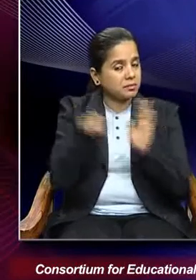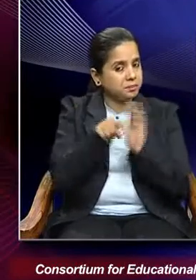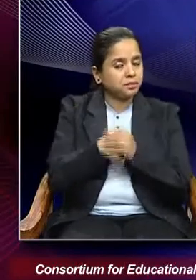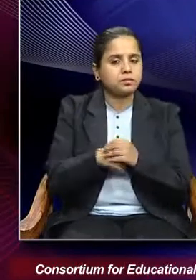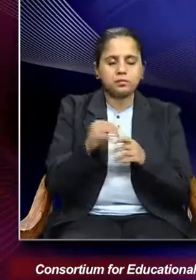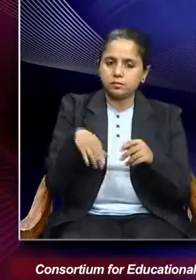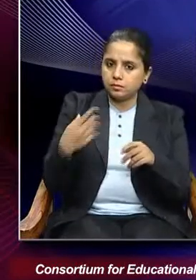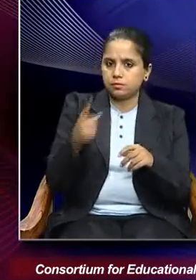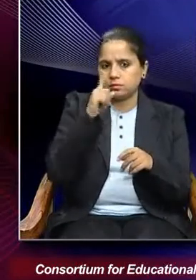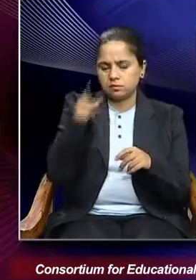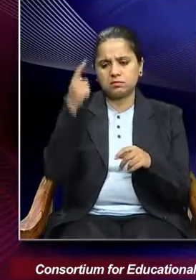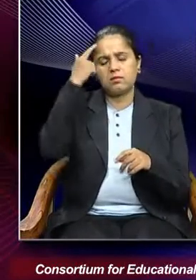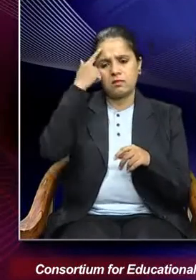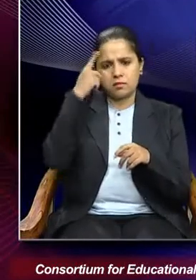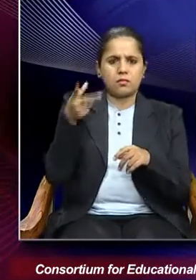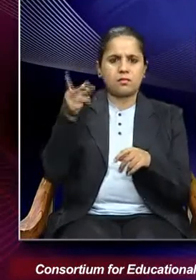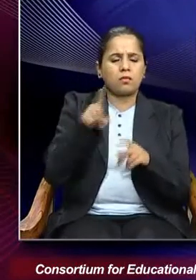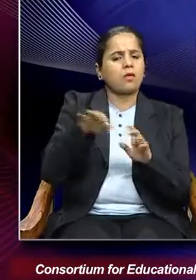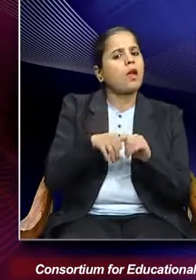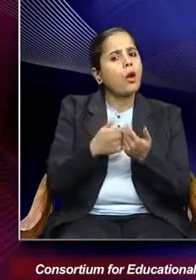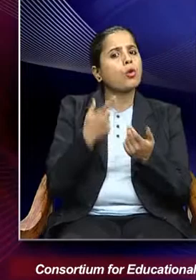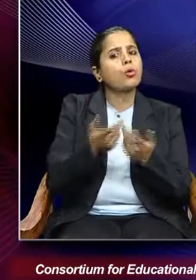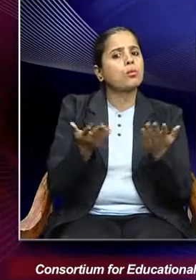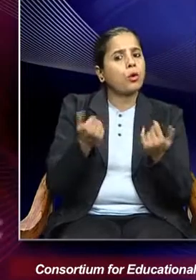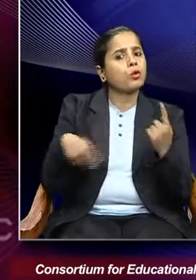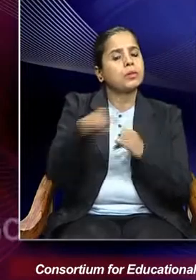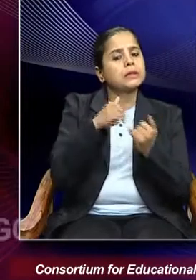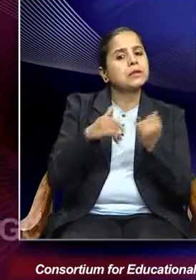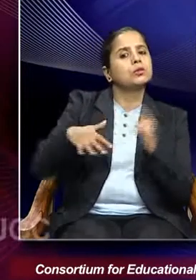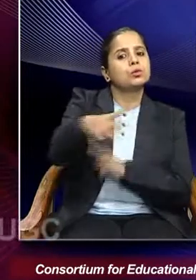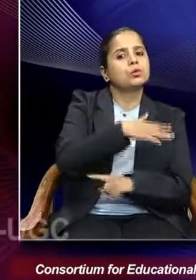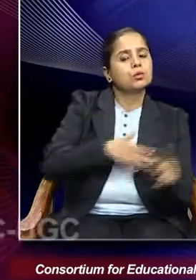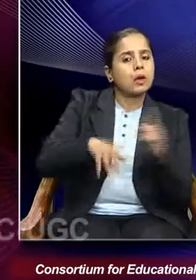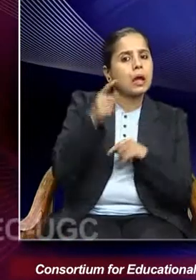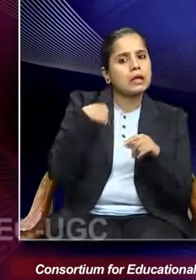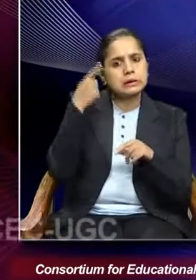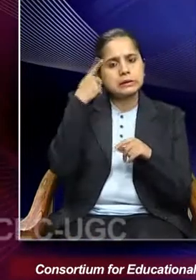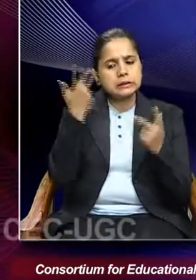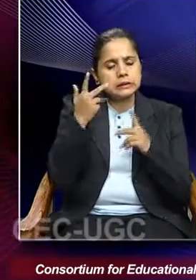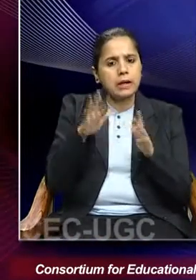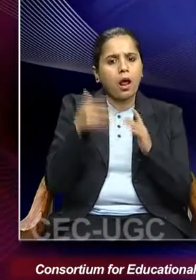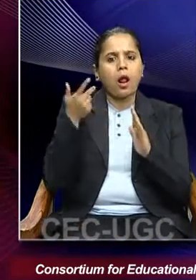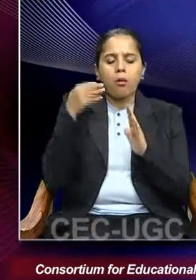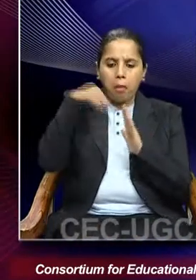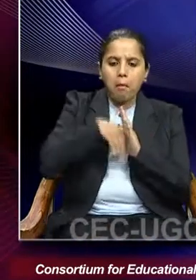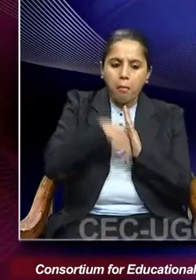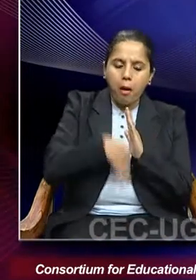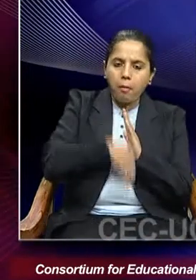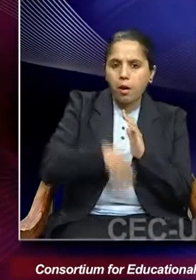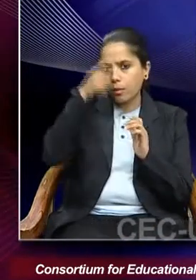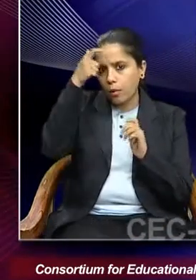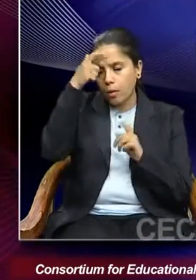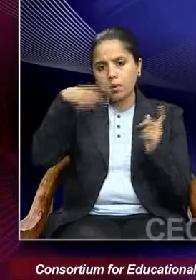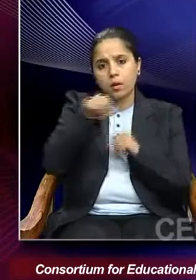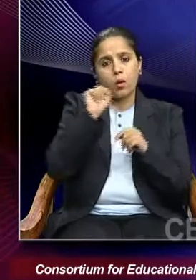she also recollects as to how the situation kept on deteriorating when her mother